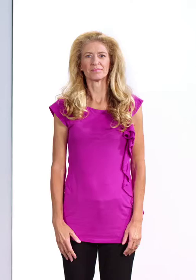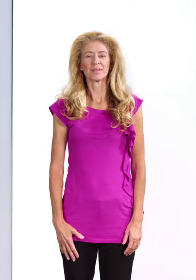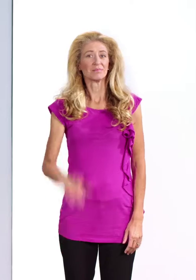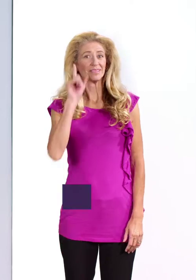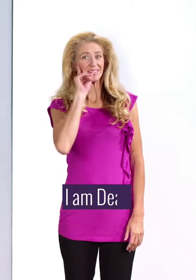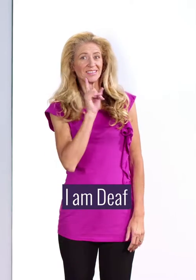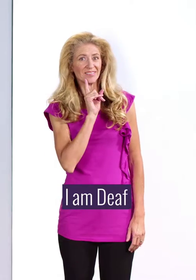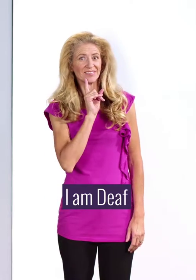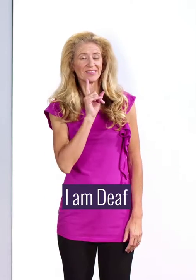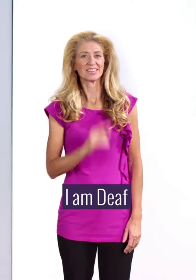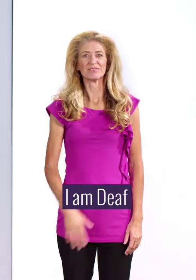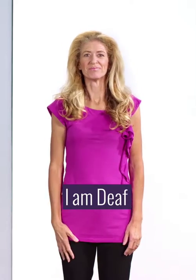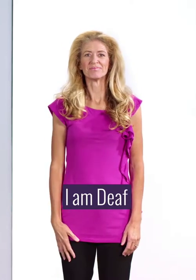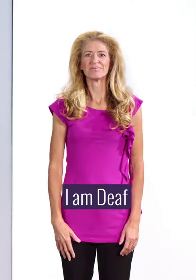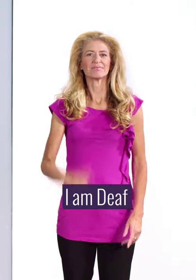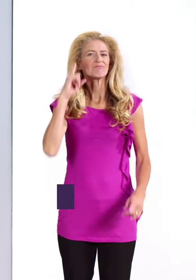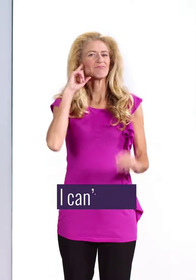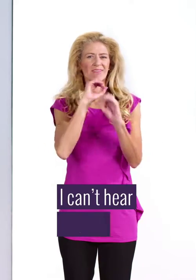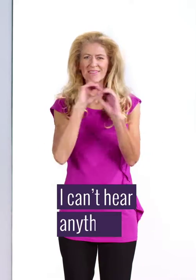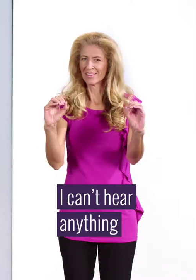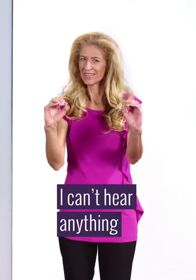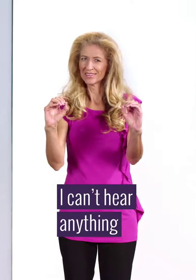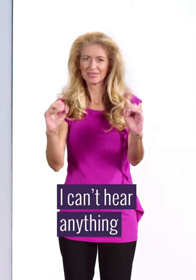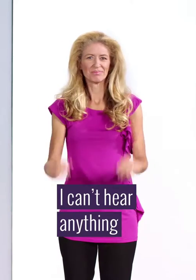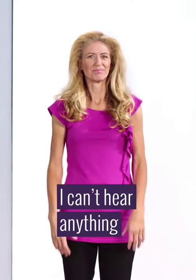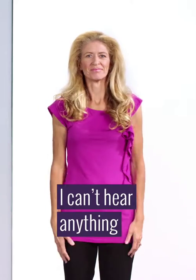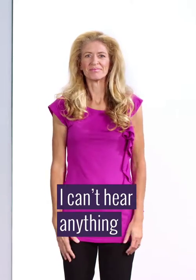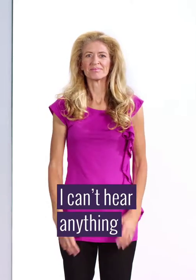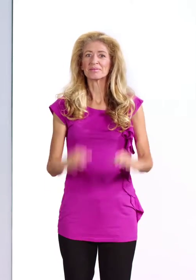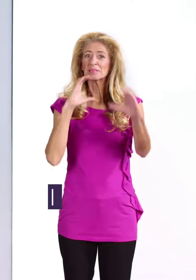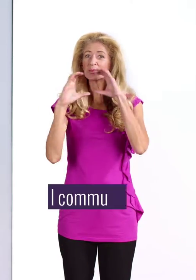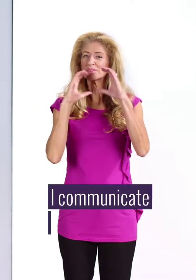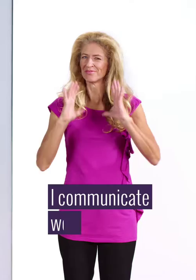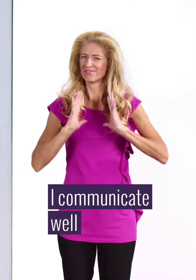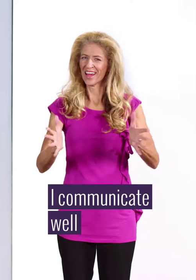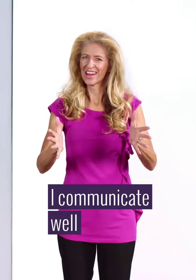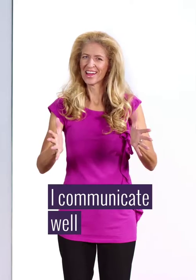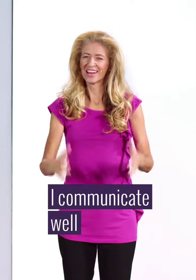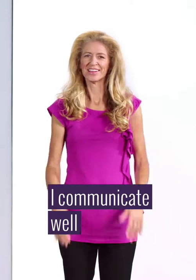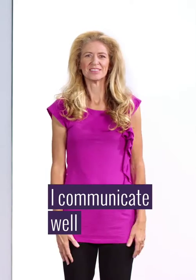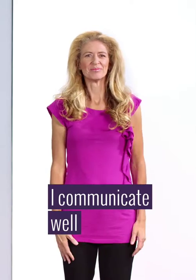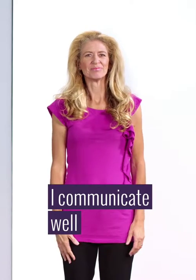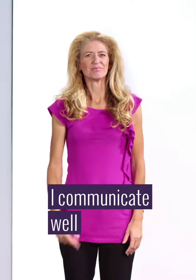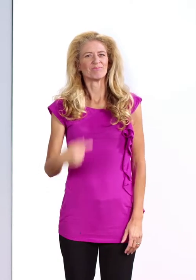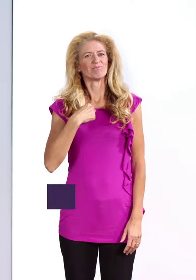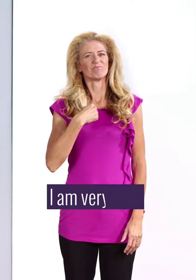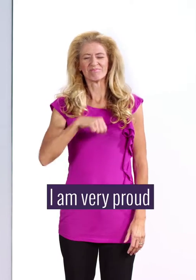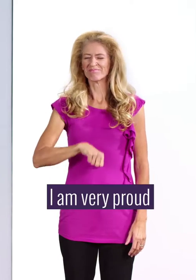I am not deaf. It's just hard for me to hear sometimes. Communicating can be tough. I get